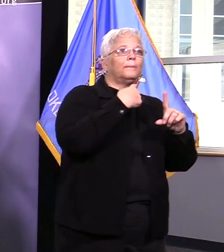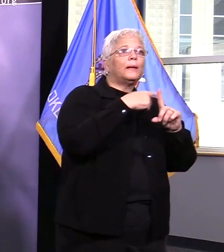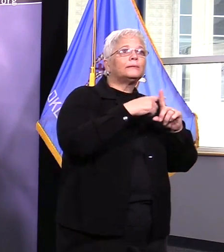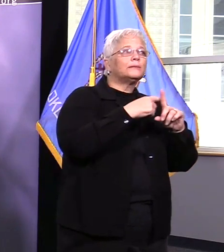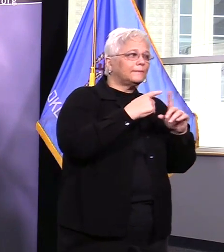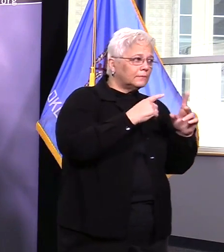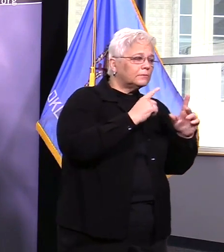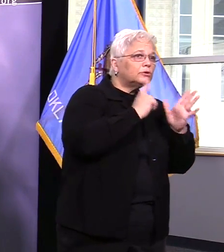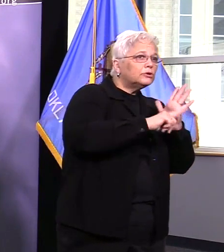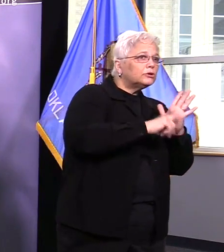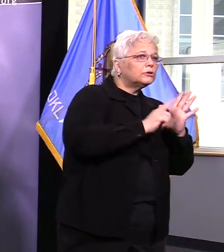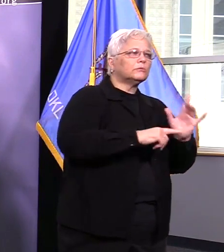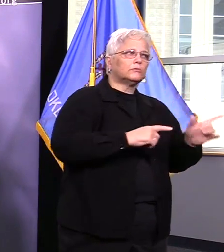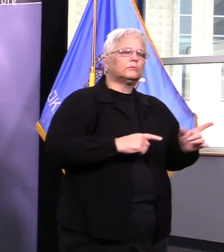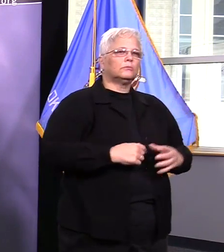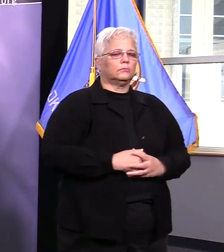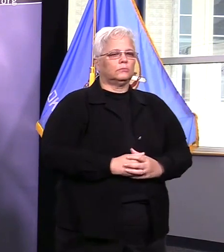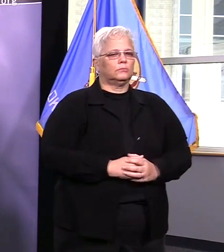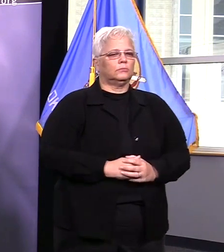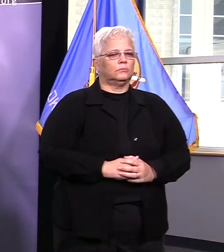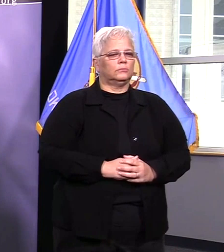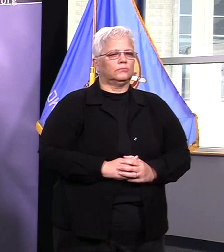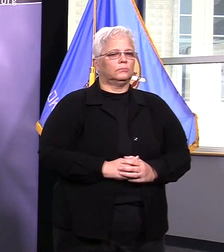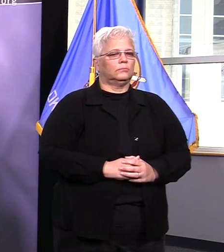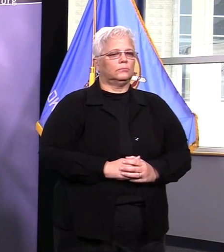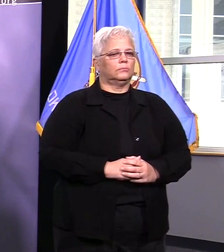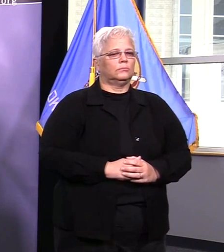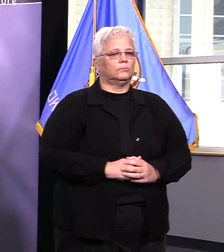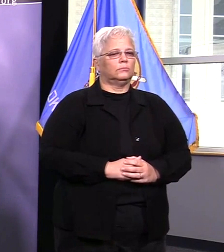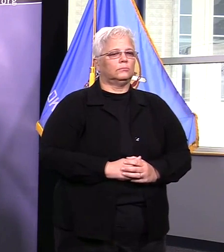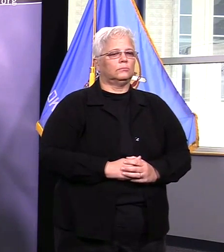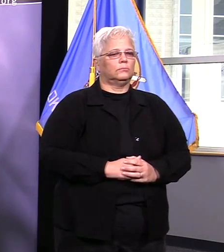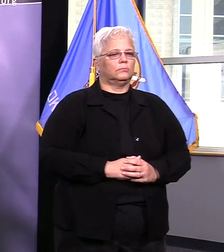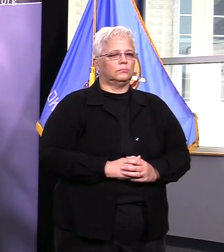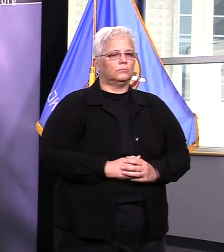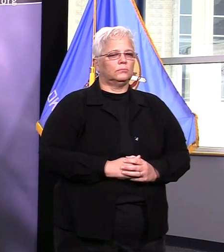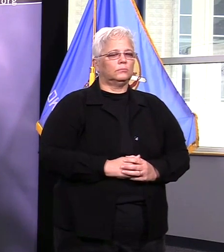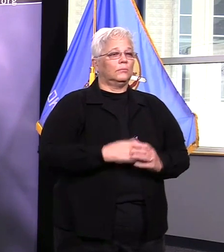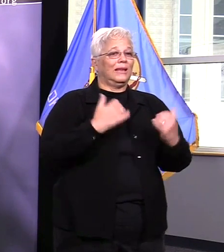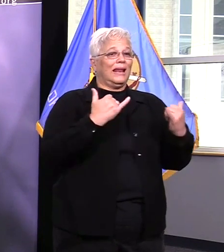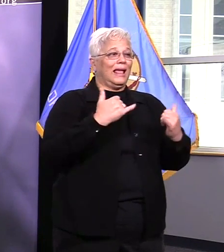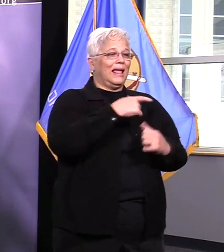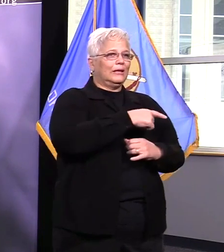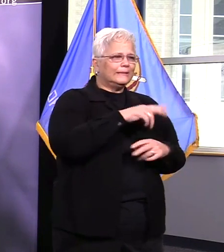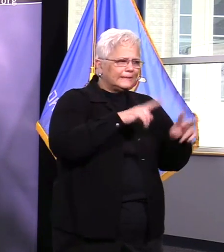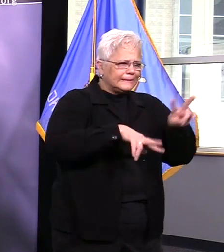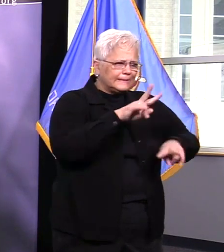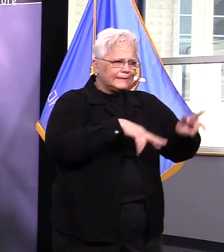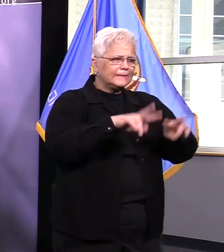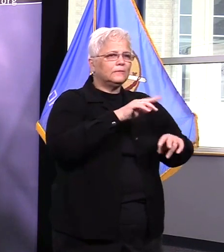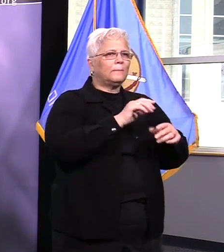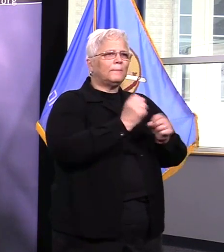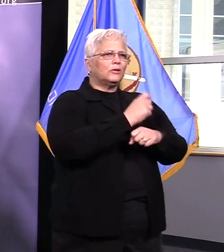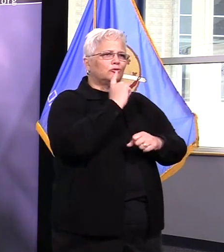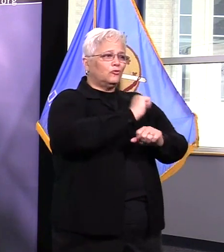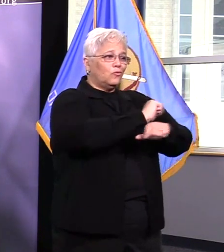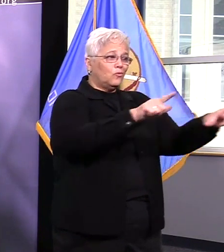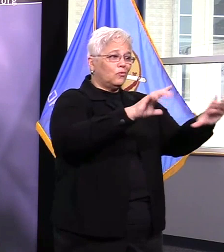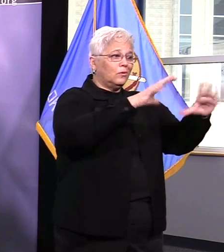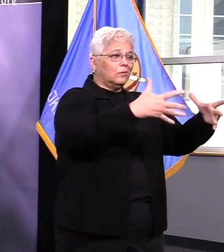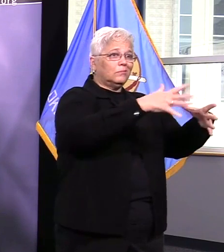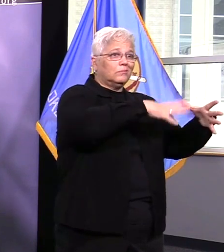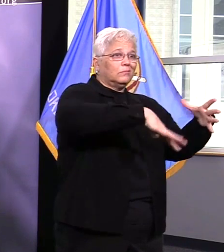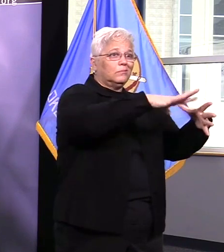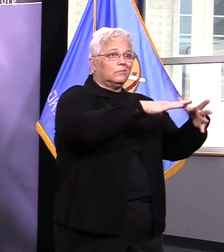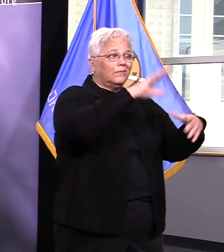there's been any exposure to one of our first responders so that our first responders can identify that particular situation and then trace back anyone that might have had